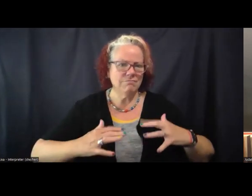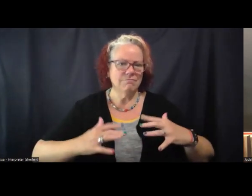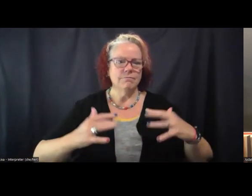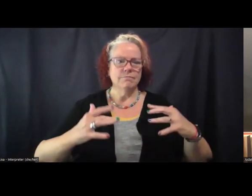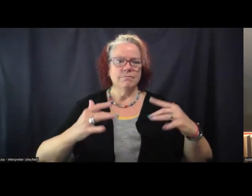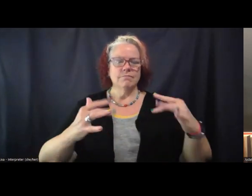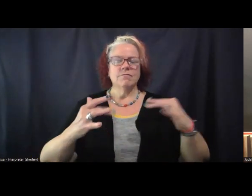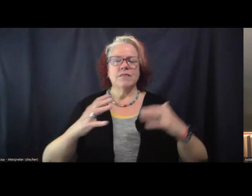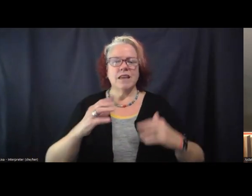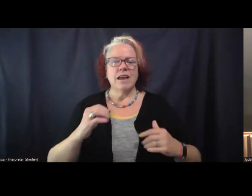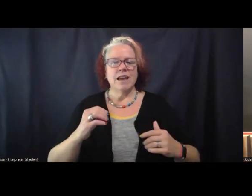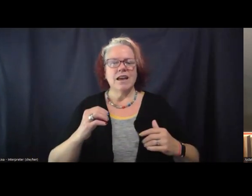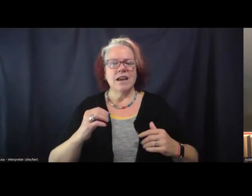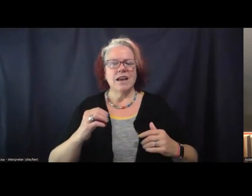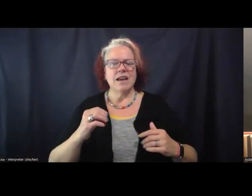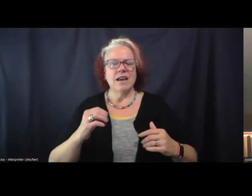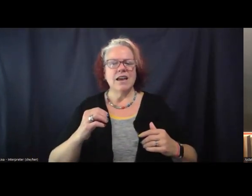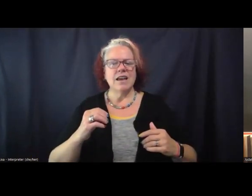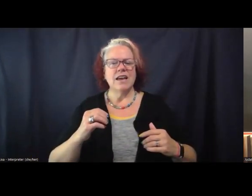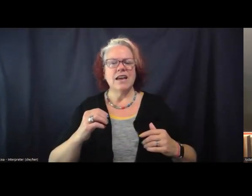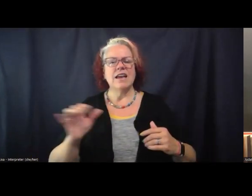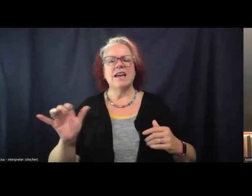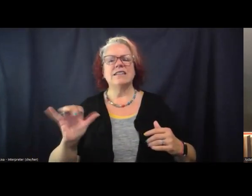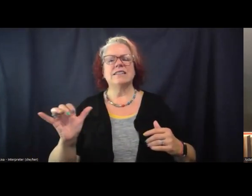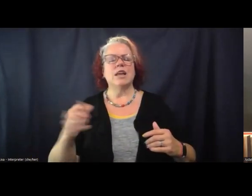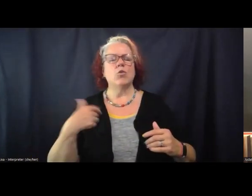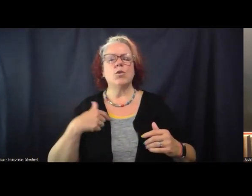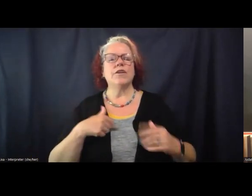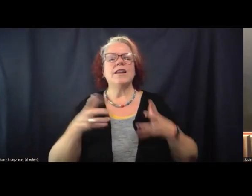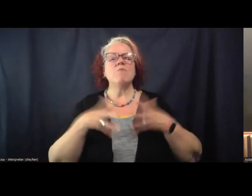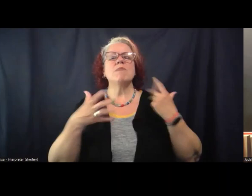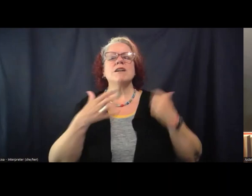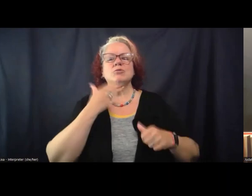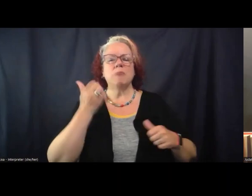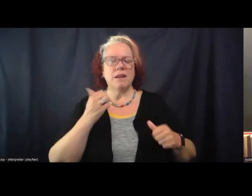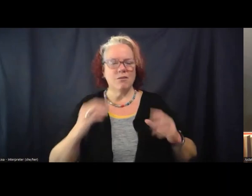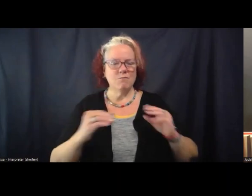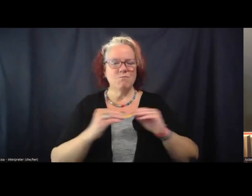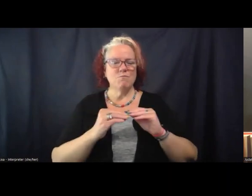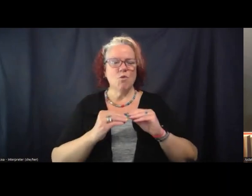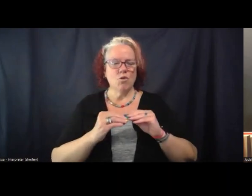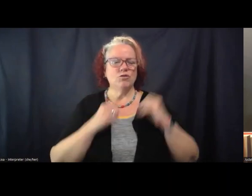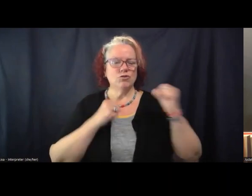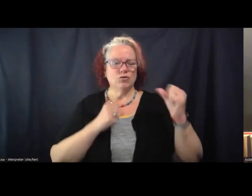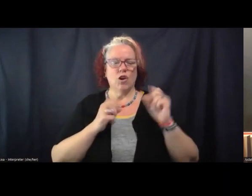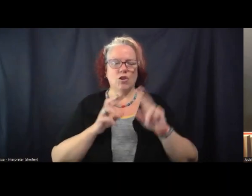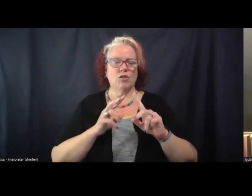on like, like we're in a much better, much stronger position this time around.